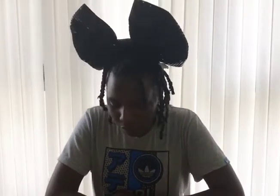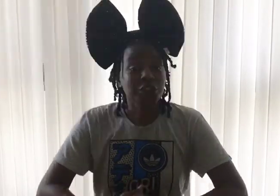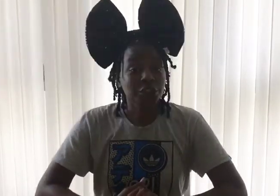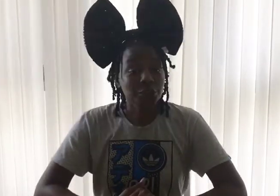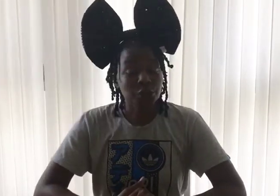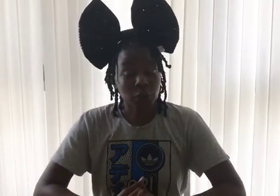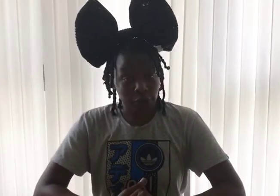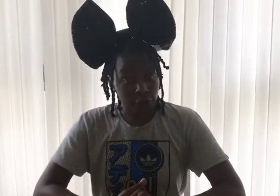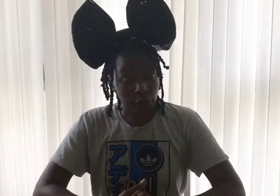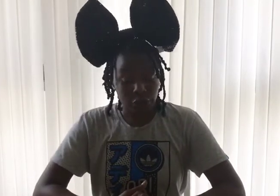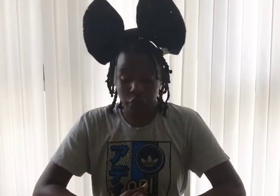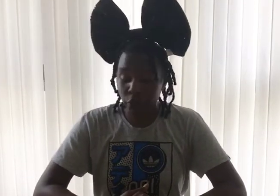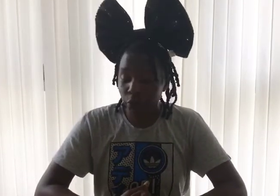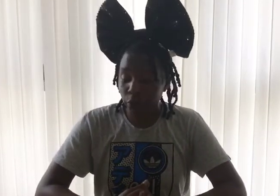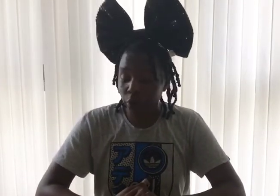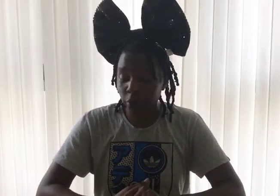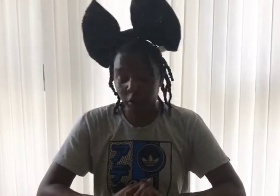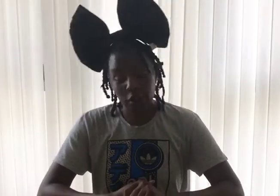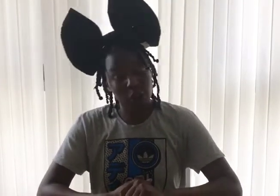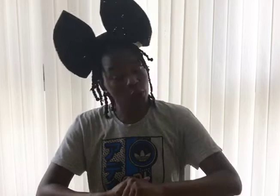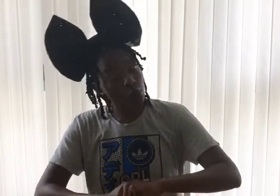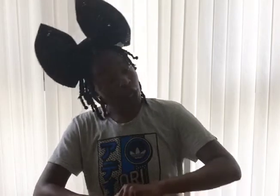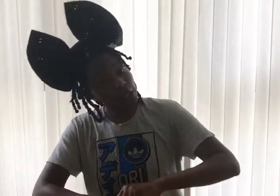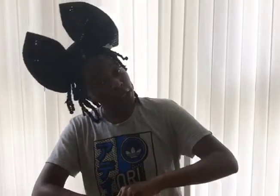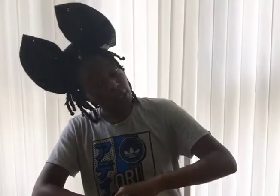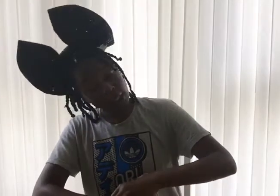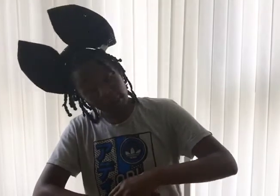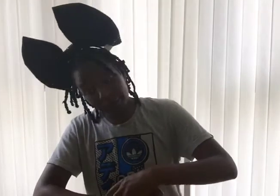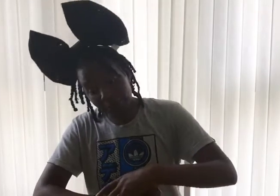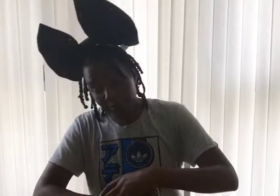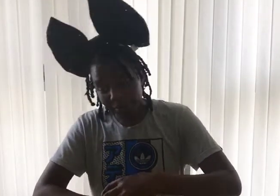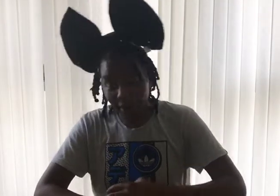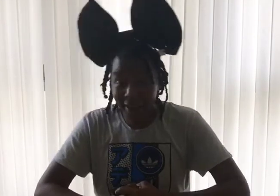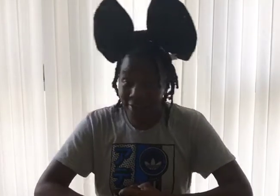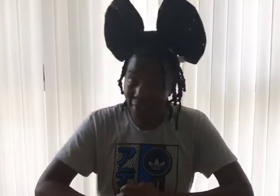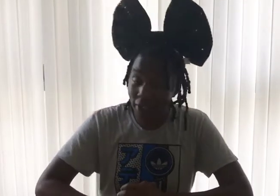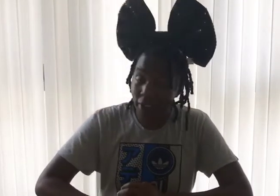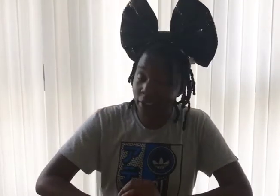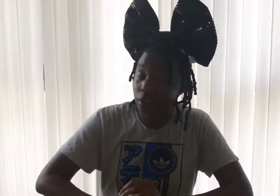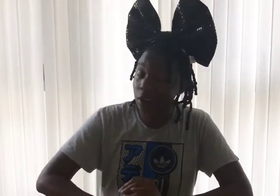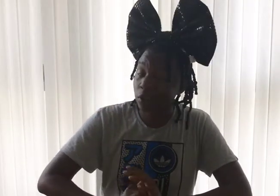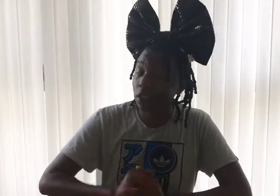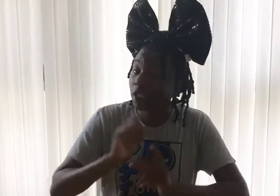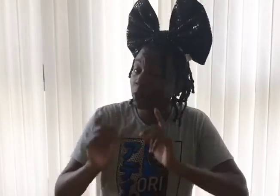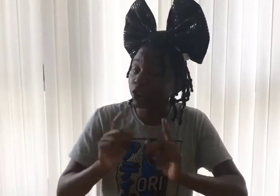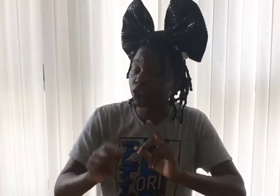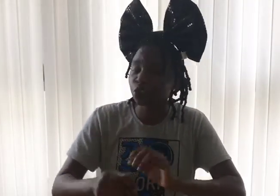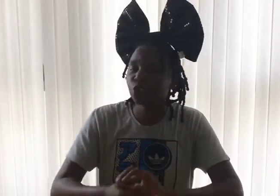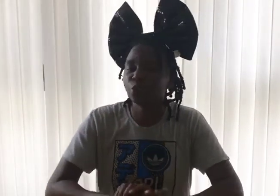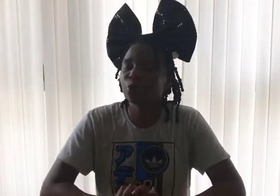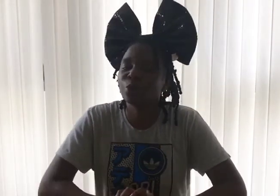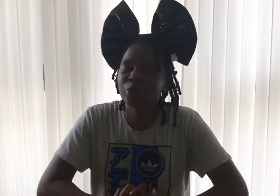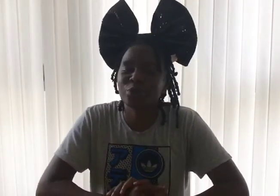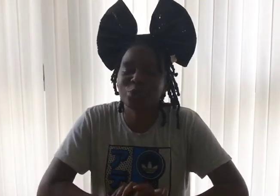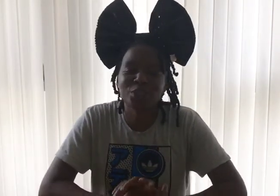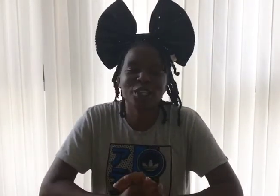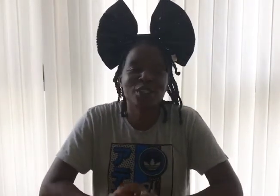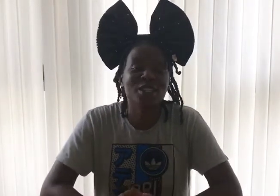Huge well done to year one, five and the key worker children who all got involved in the